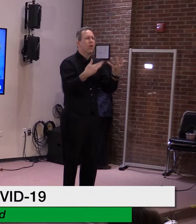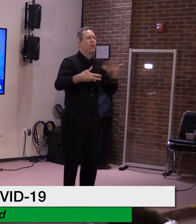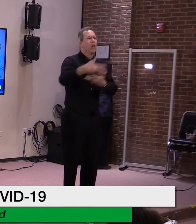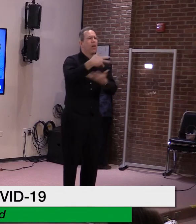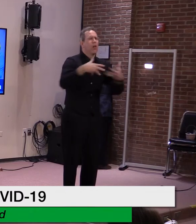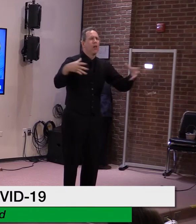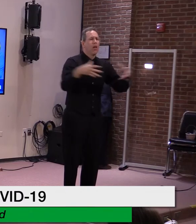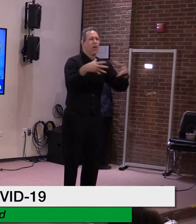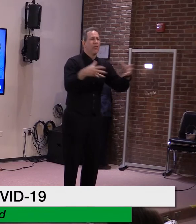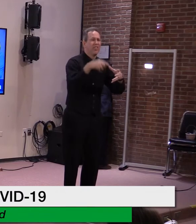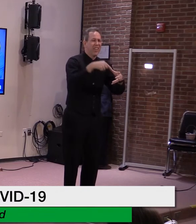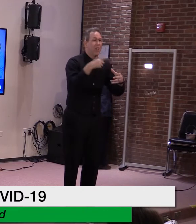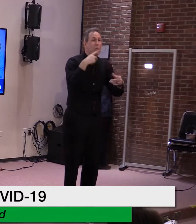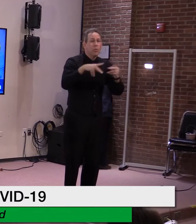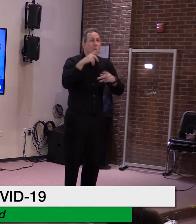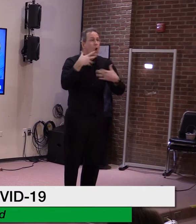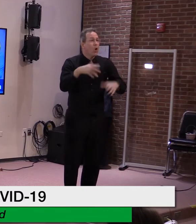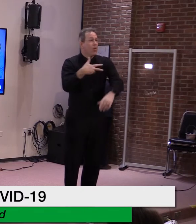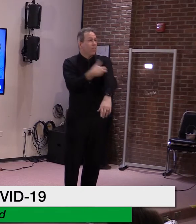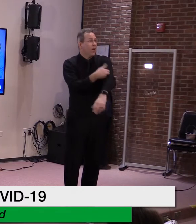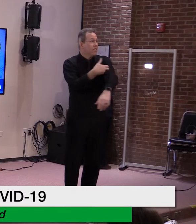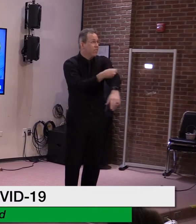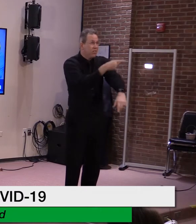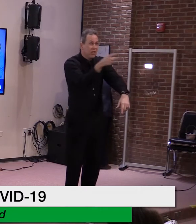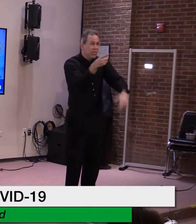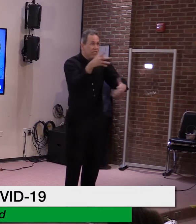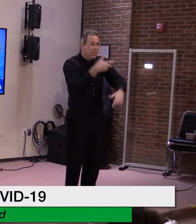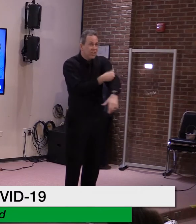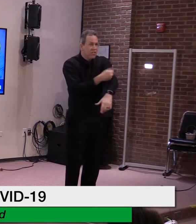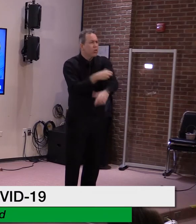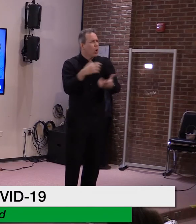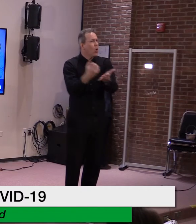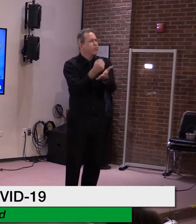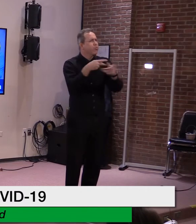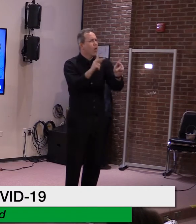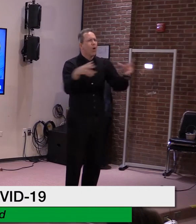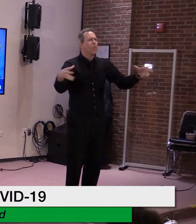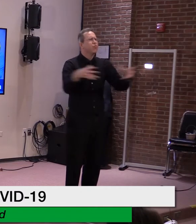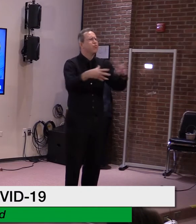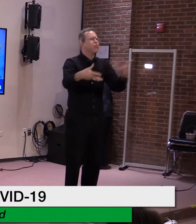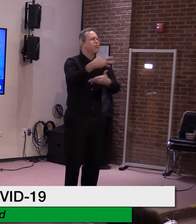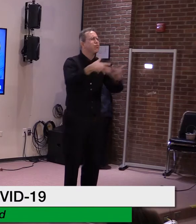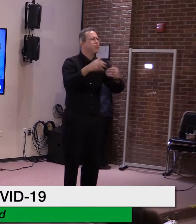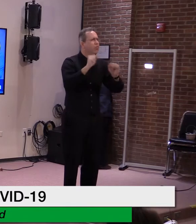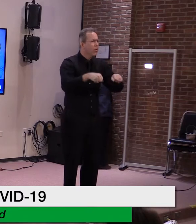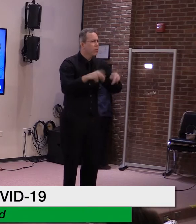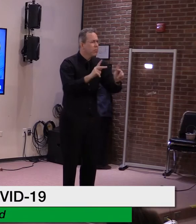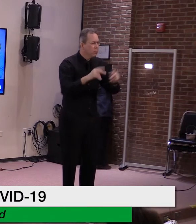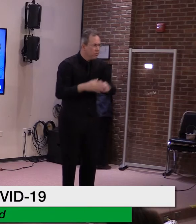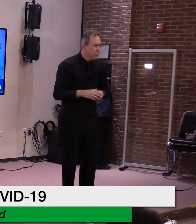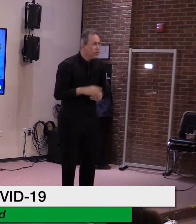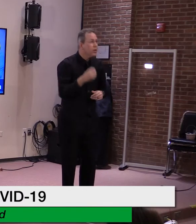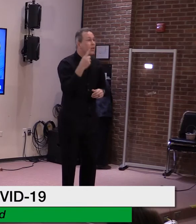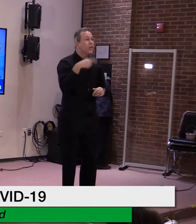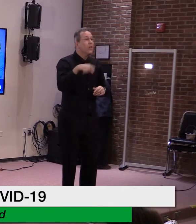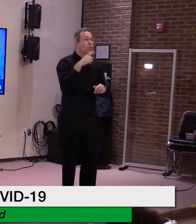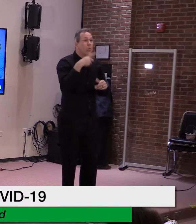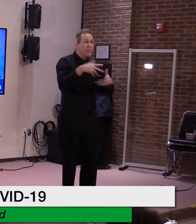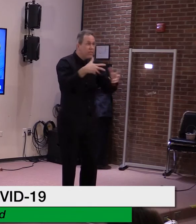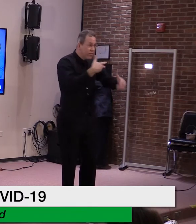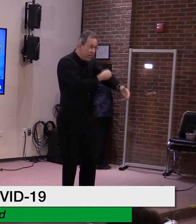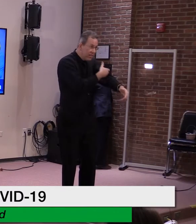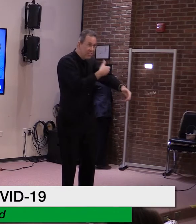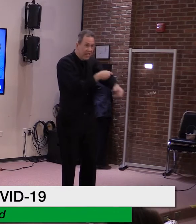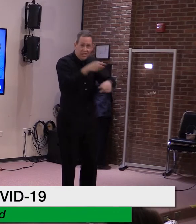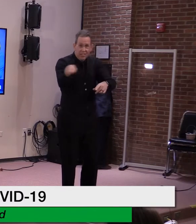folks that last week we made similar changes, allowing those vaccinated to gather with others who are vaccinated as well